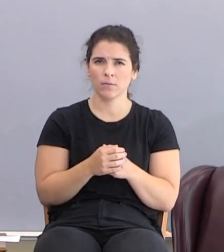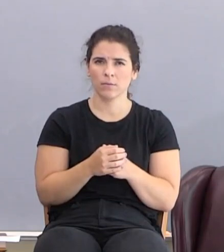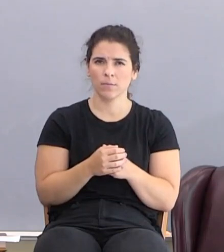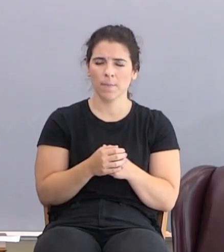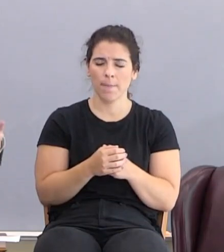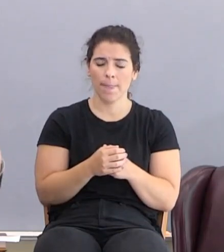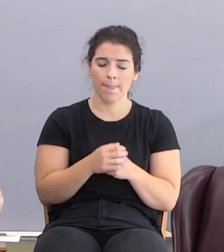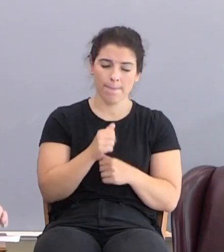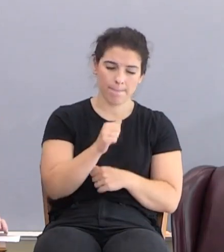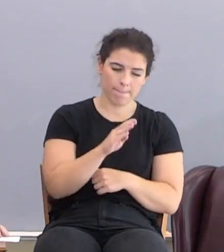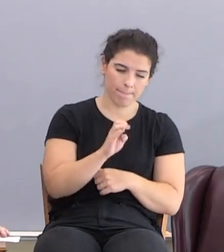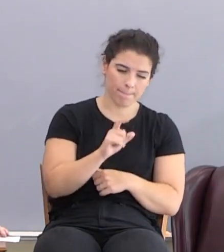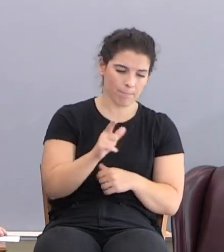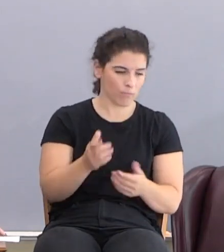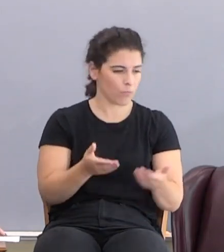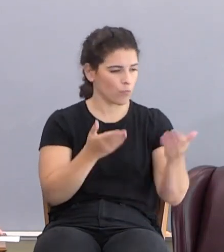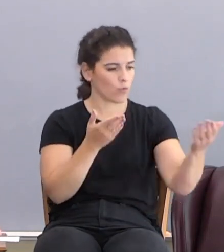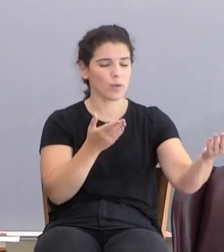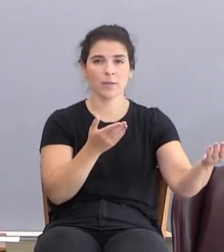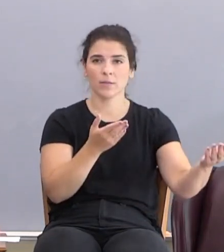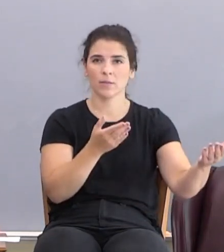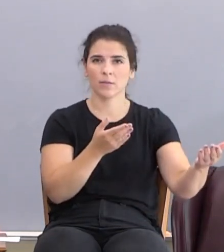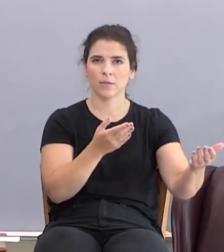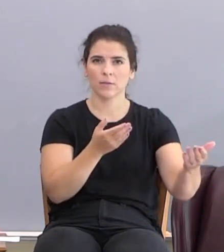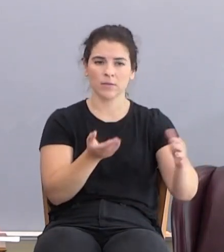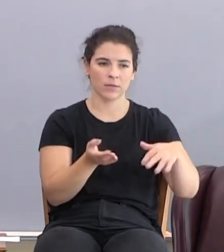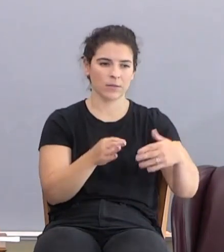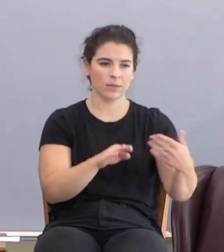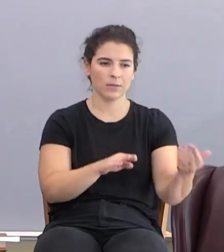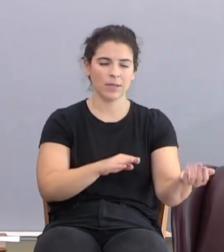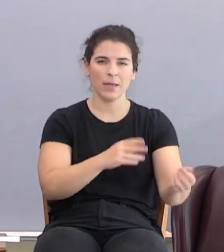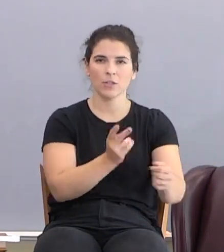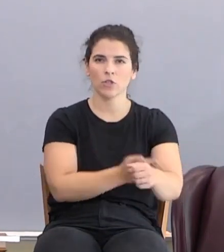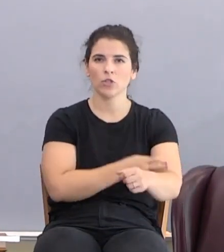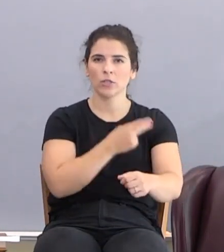And then Abel brings this dead sheep.